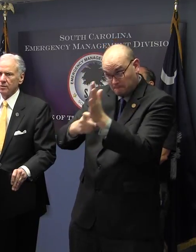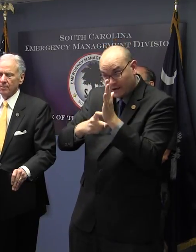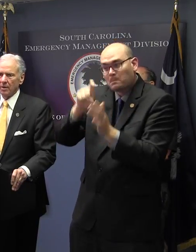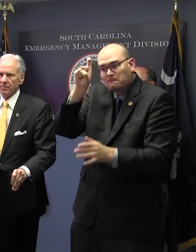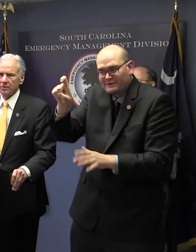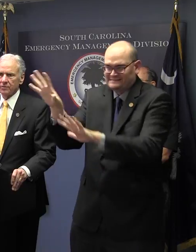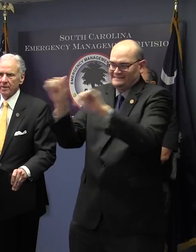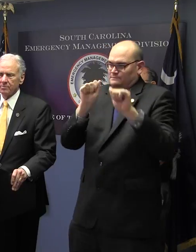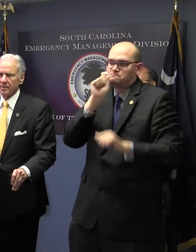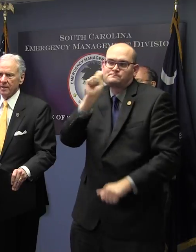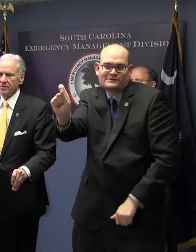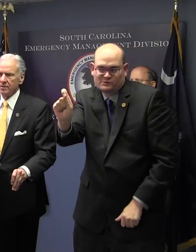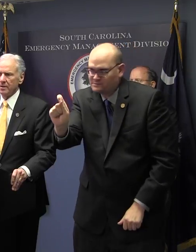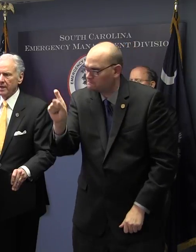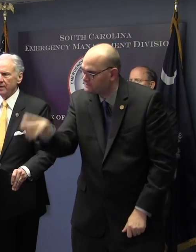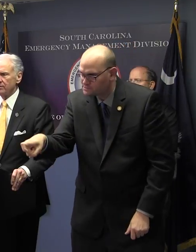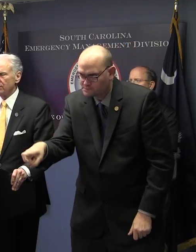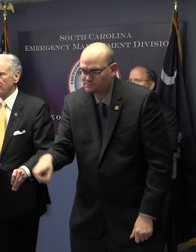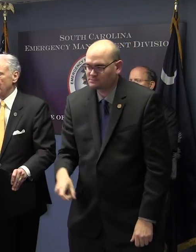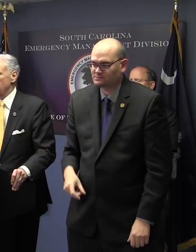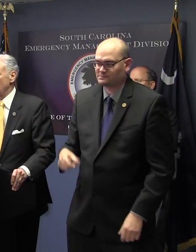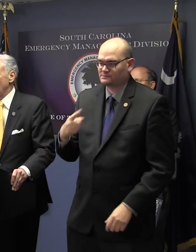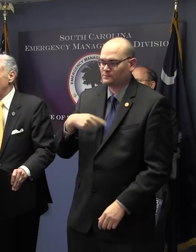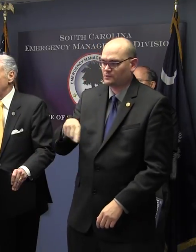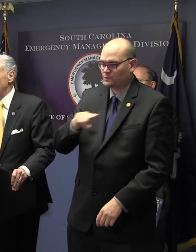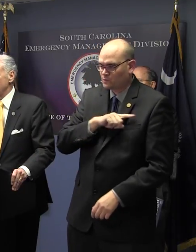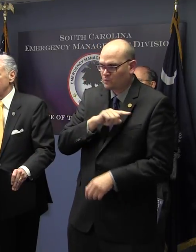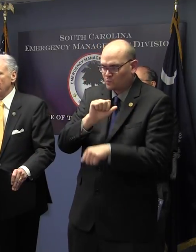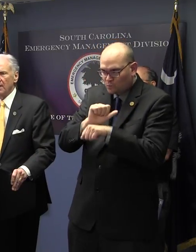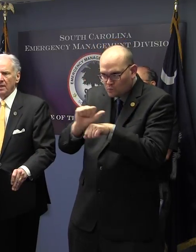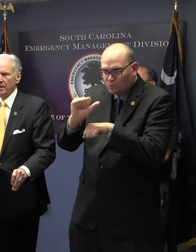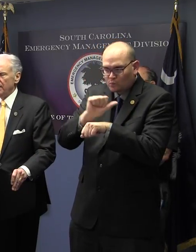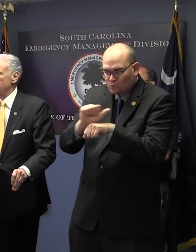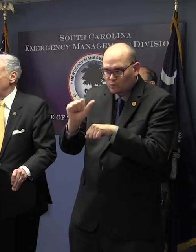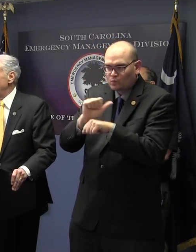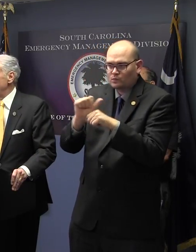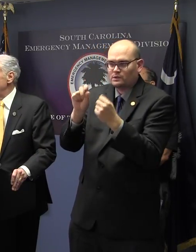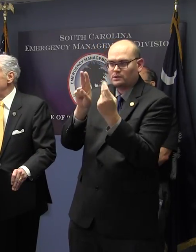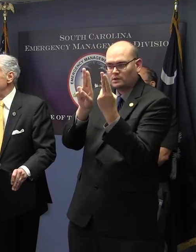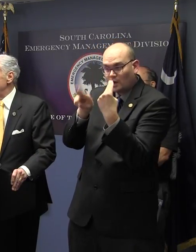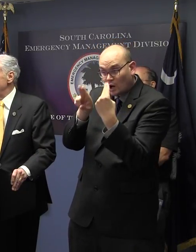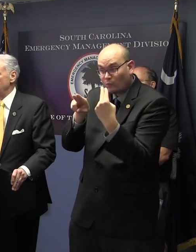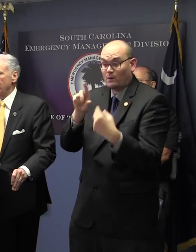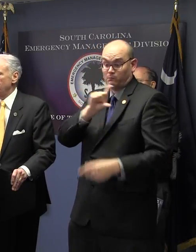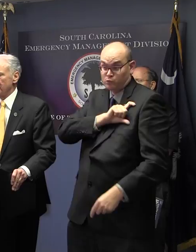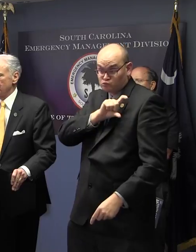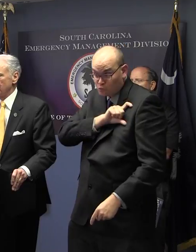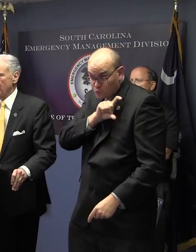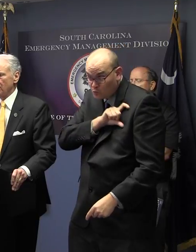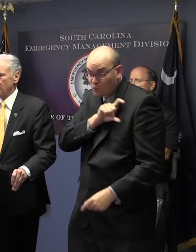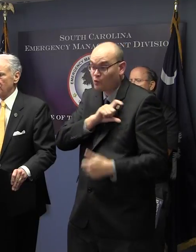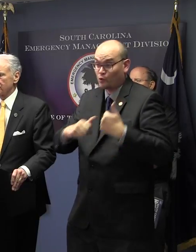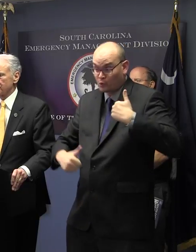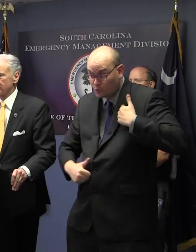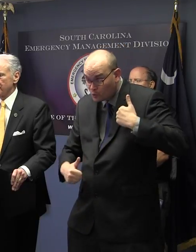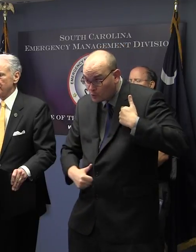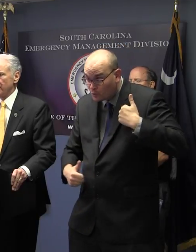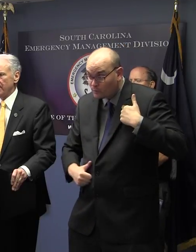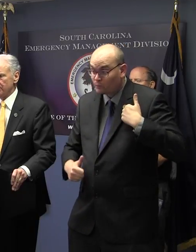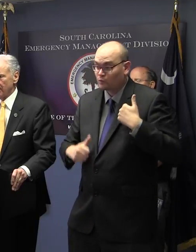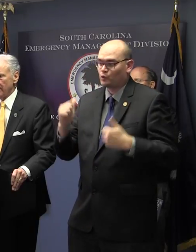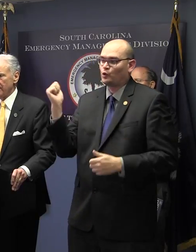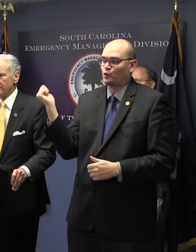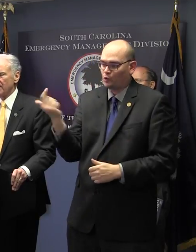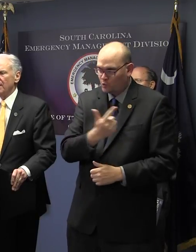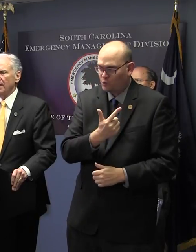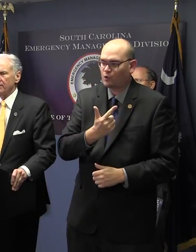Patrol, Department of Transportation, National Guard, law enforcement, and everybody connected therein all across the state.